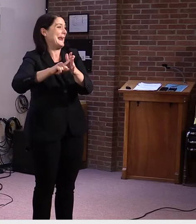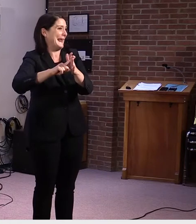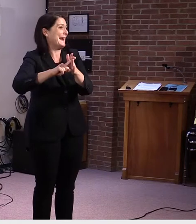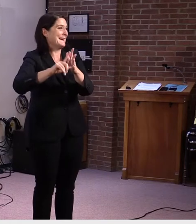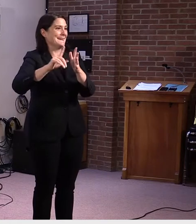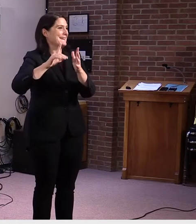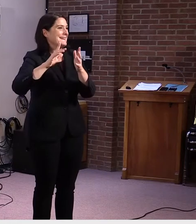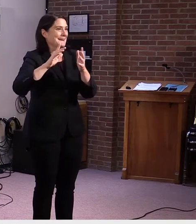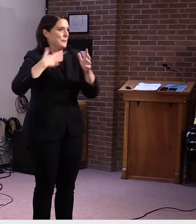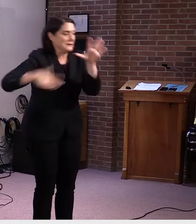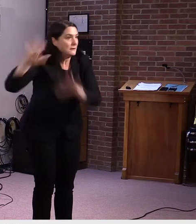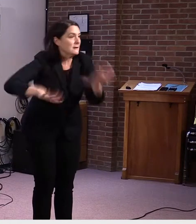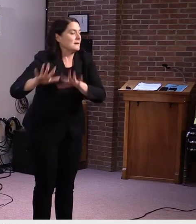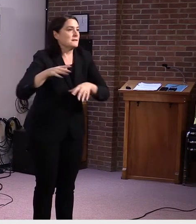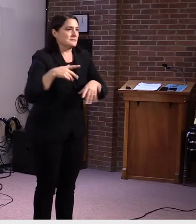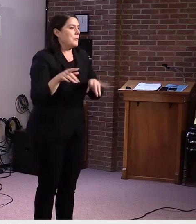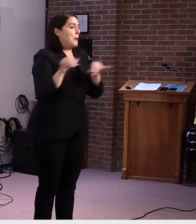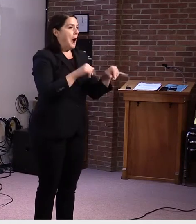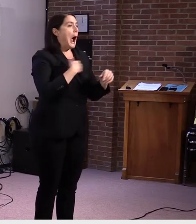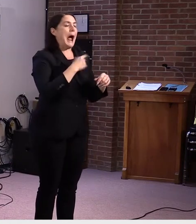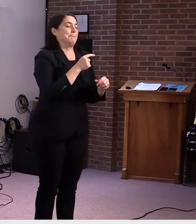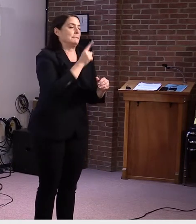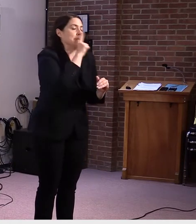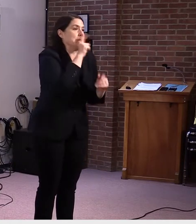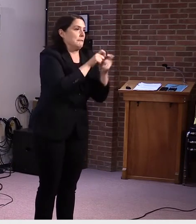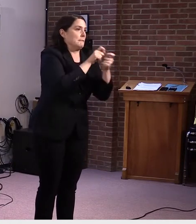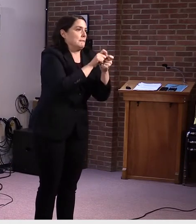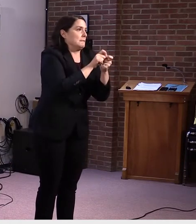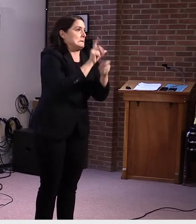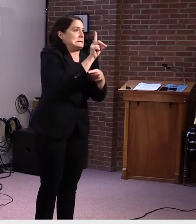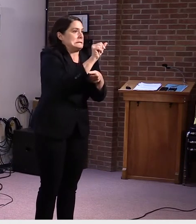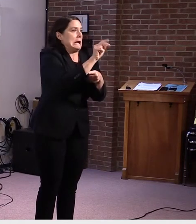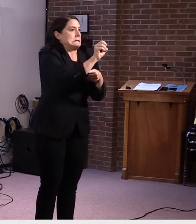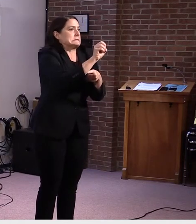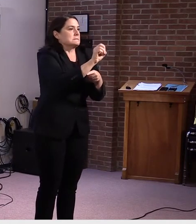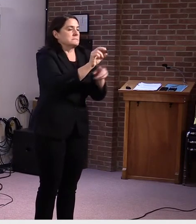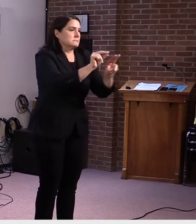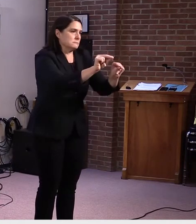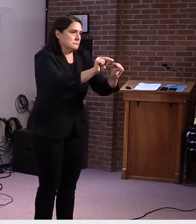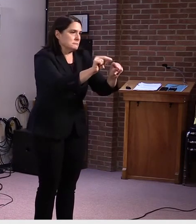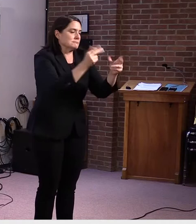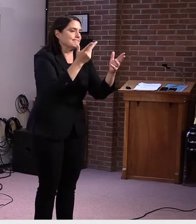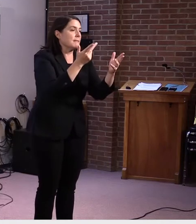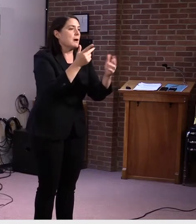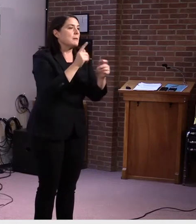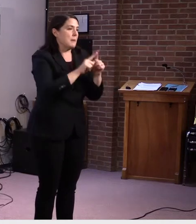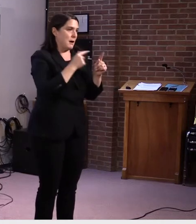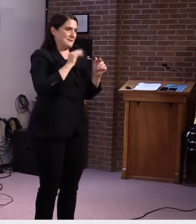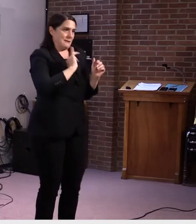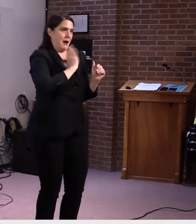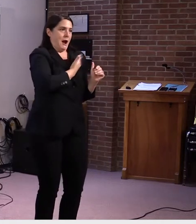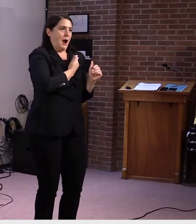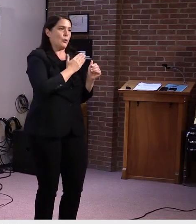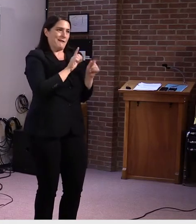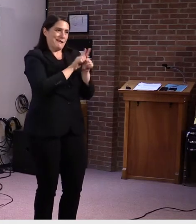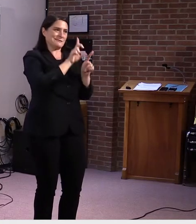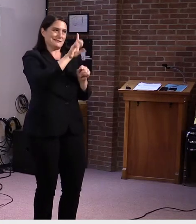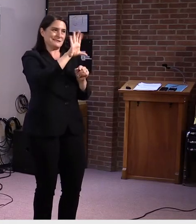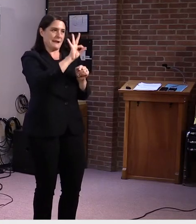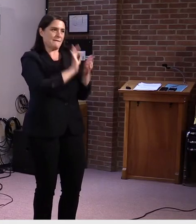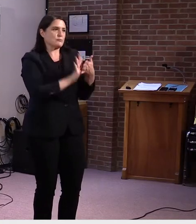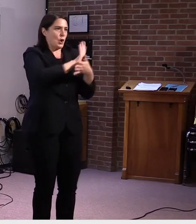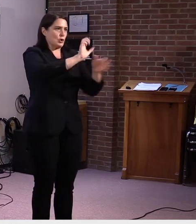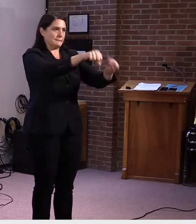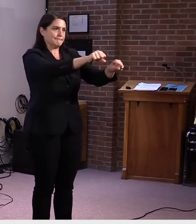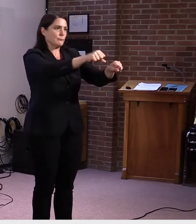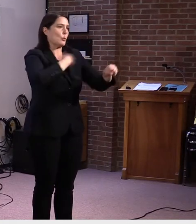a date on it. Um, but at the same time, um, DCF knows that this is a priority and we need to move on this as